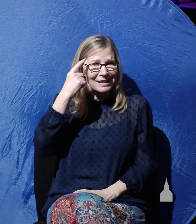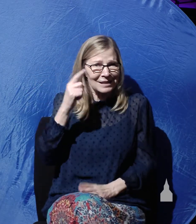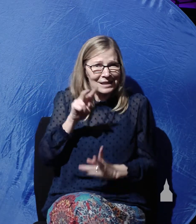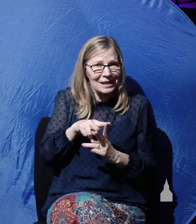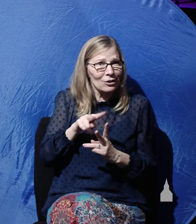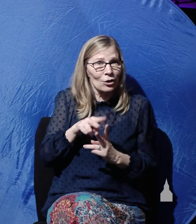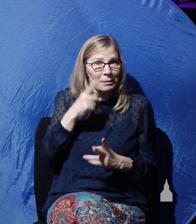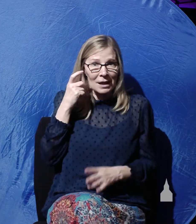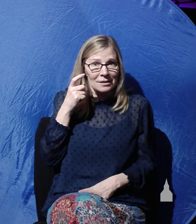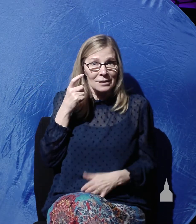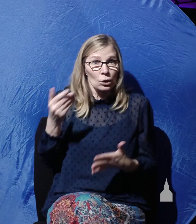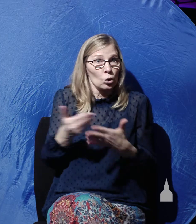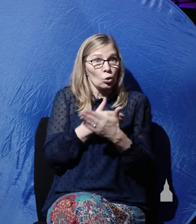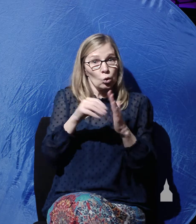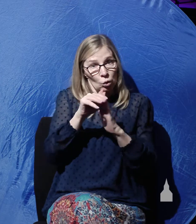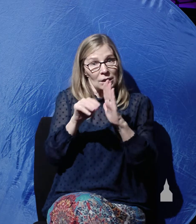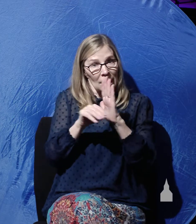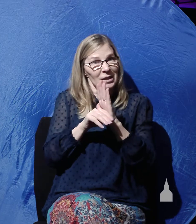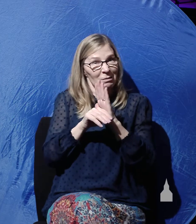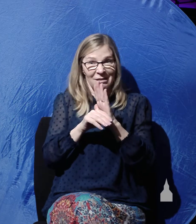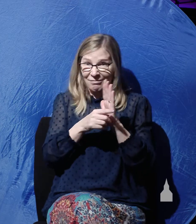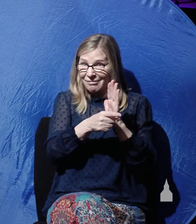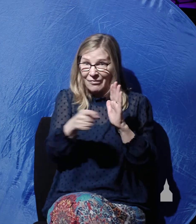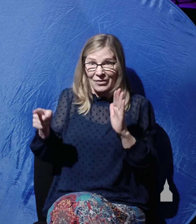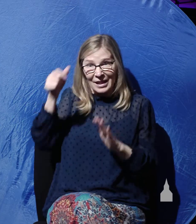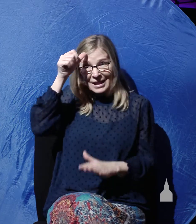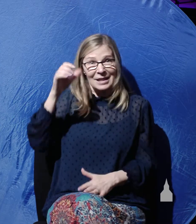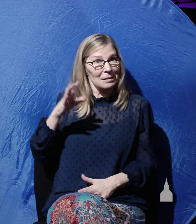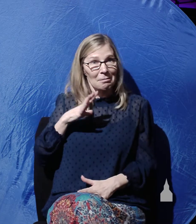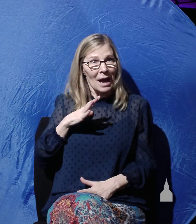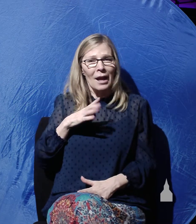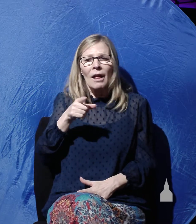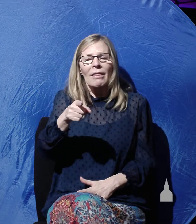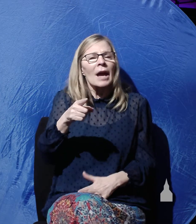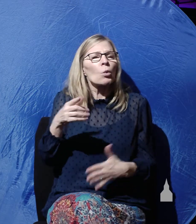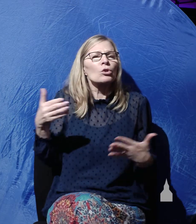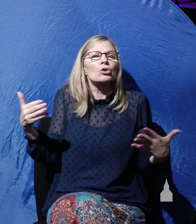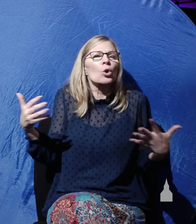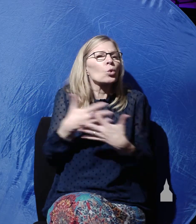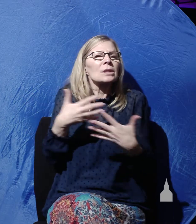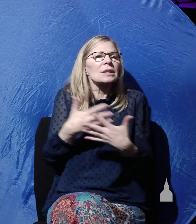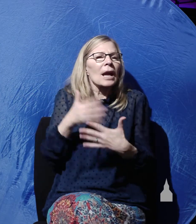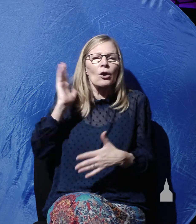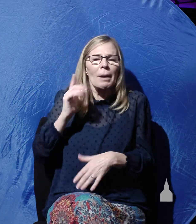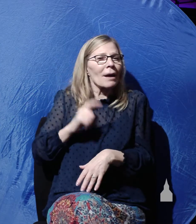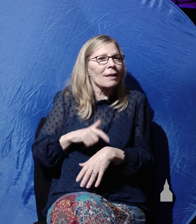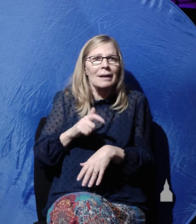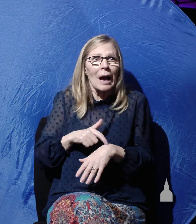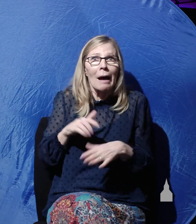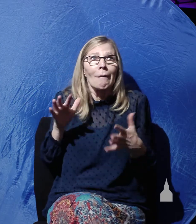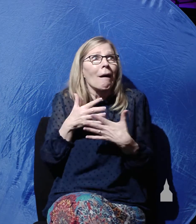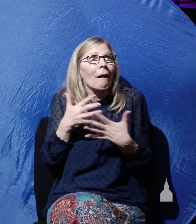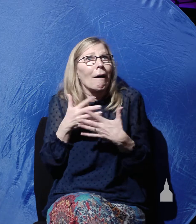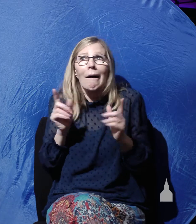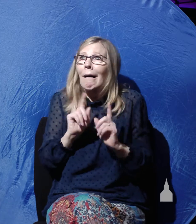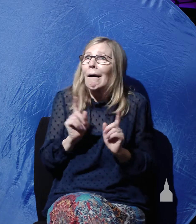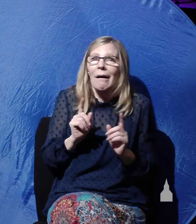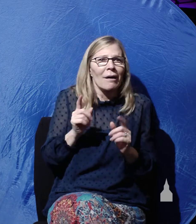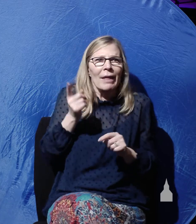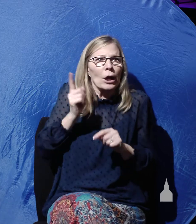sense because the New Testament presents these men as too scared at this time, too intimidated, too fearful to do anything that